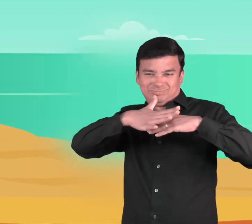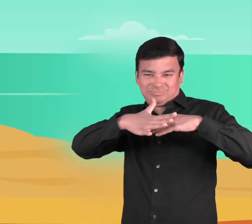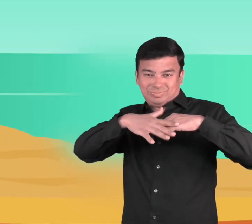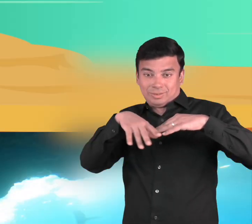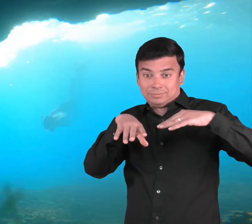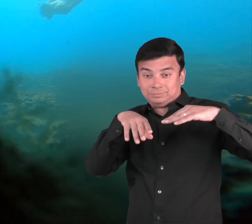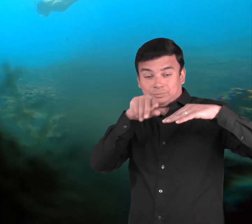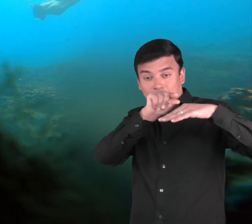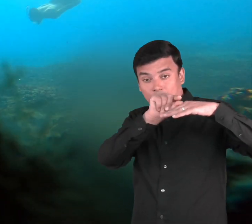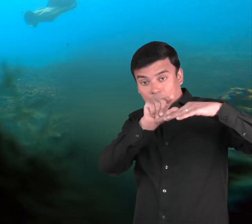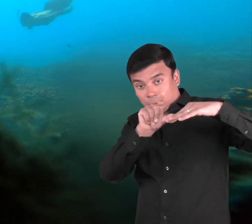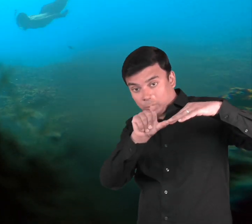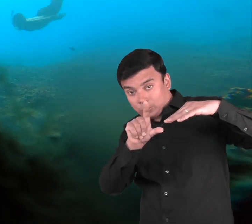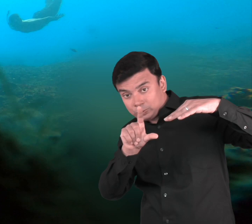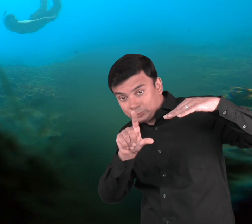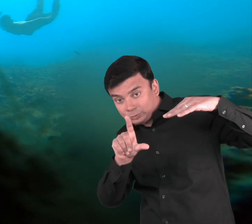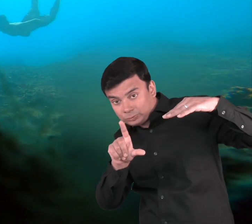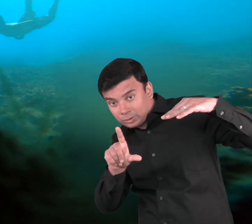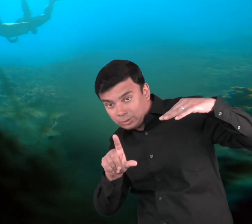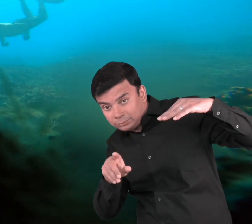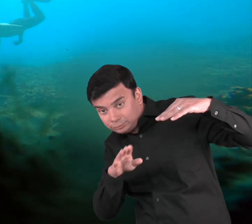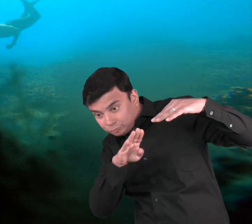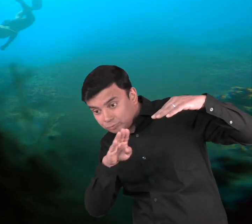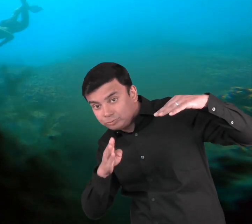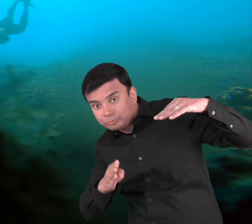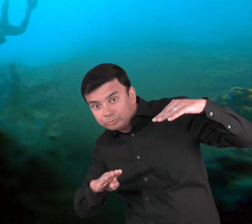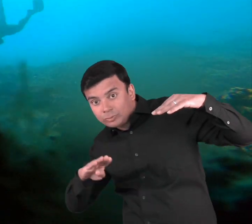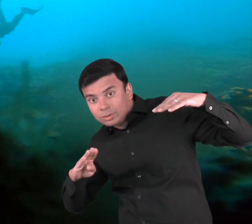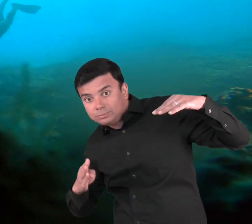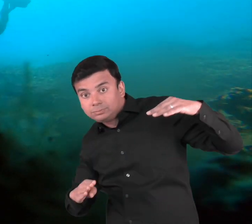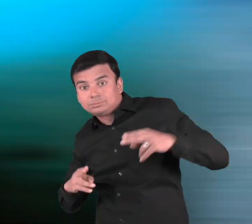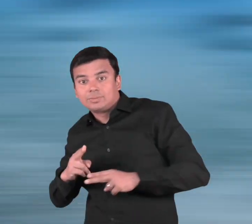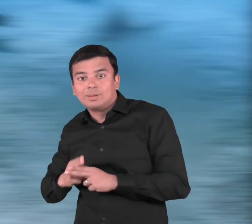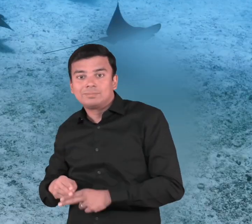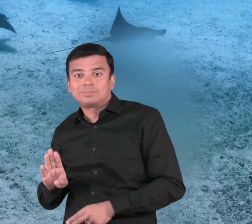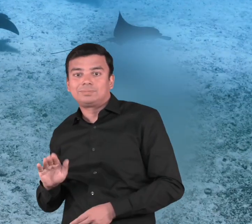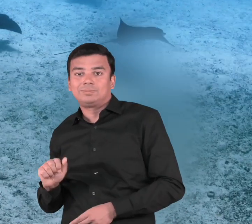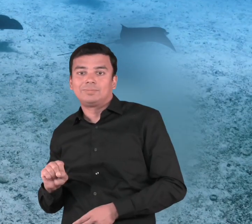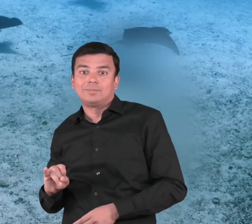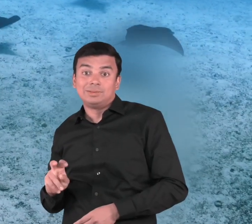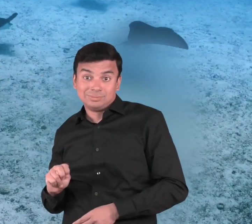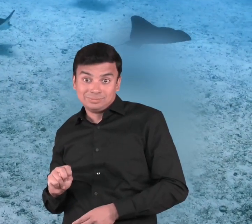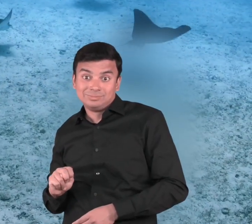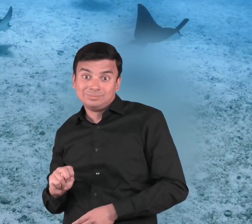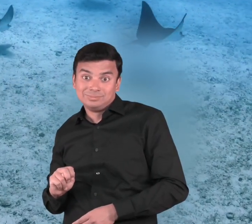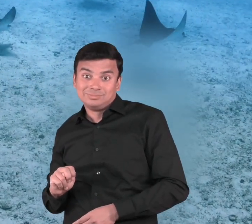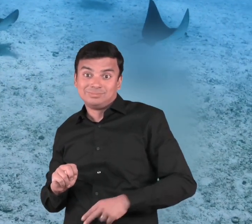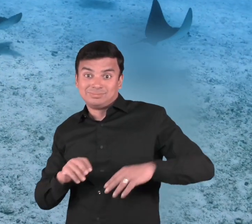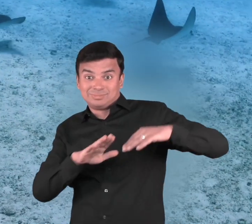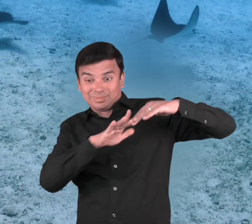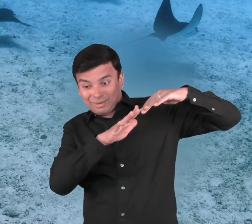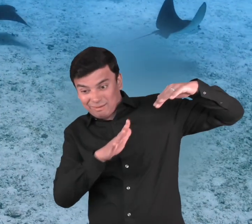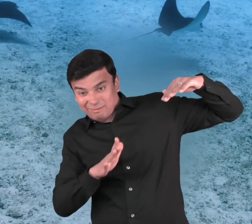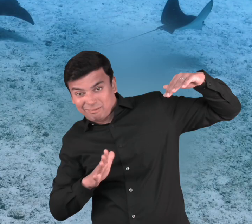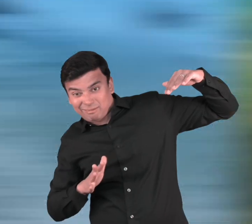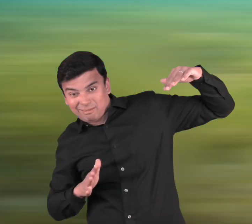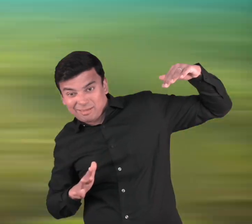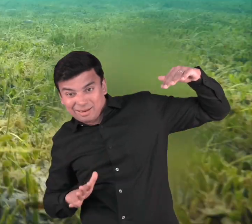basins. Then, at the bottom of the basins are big, vast, flat plains